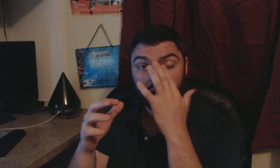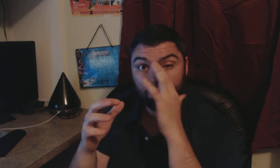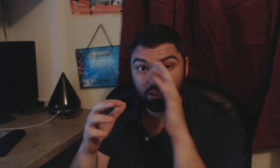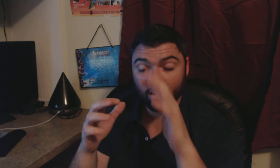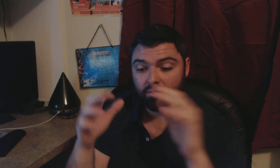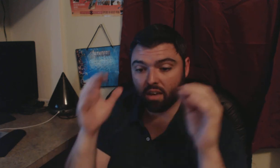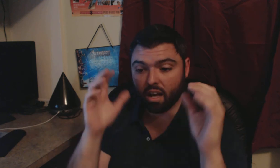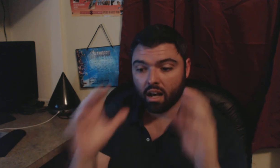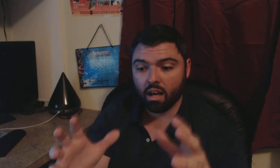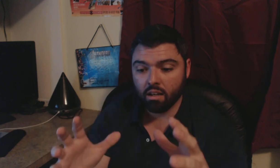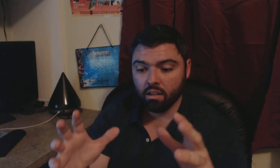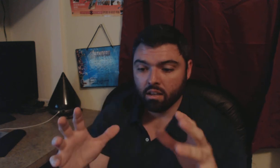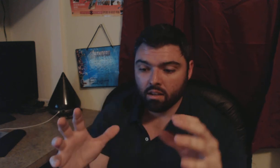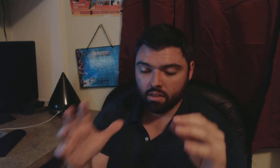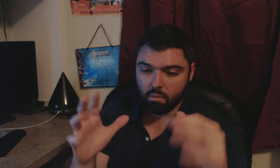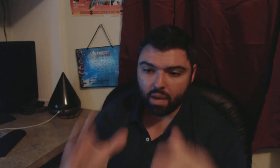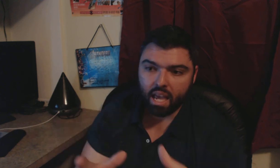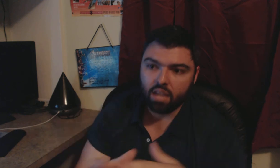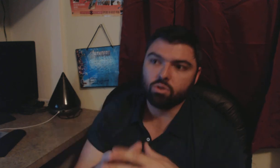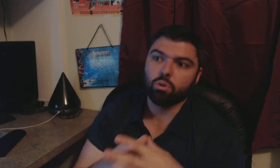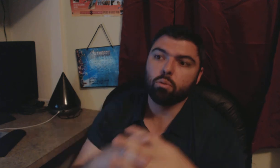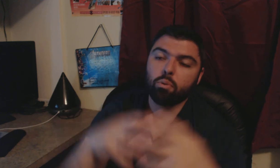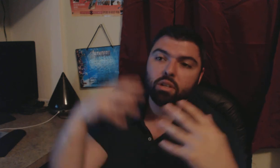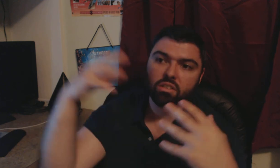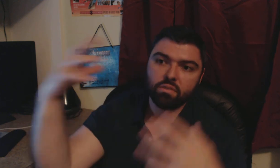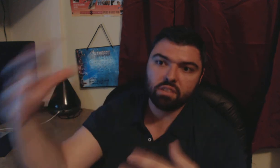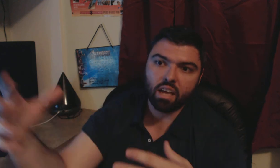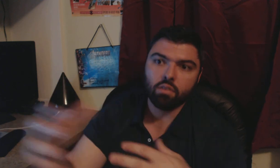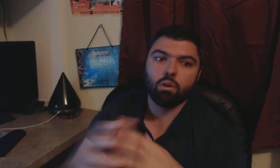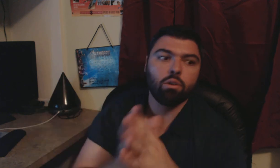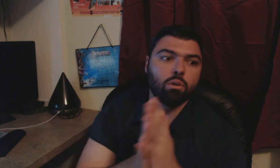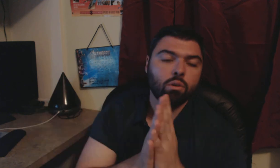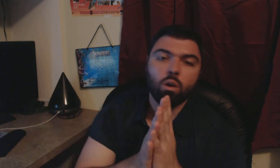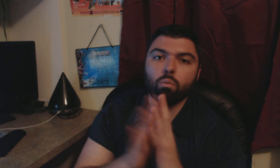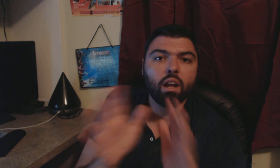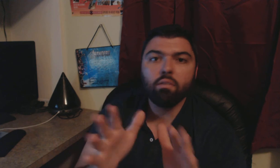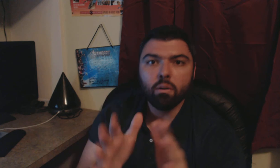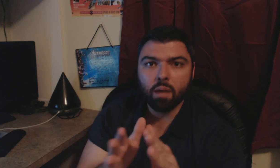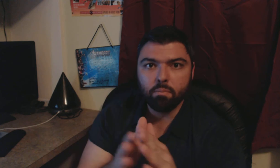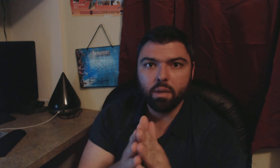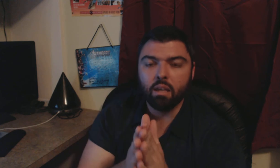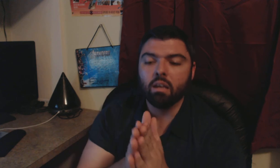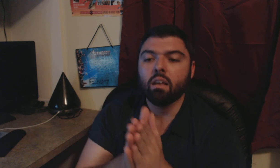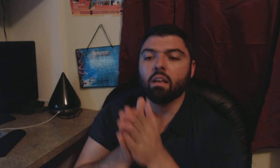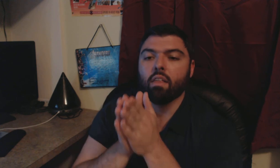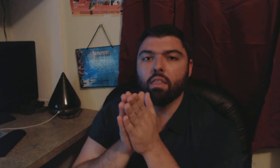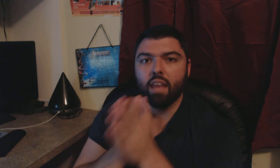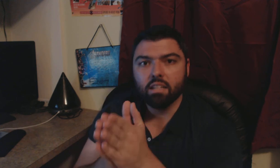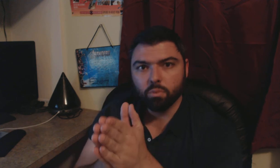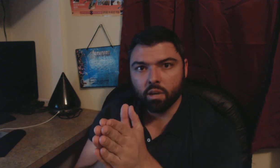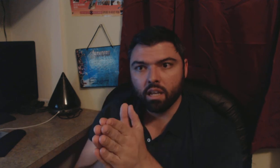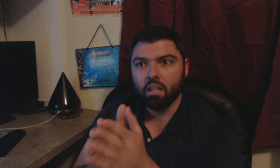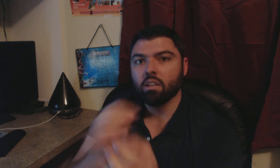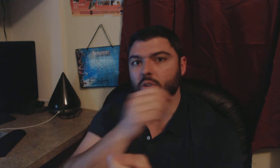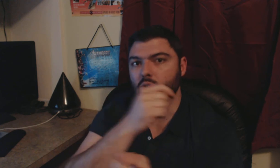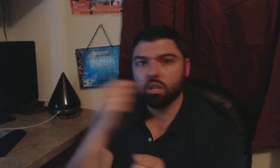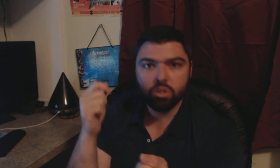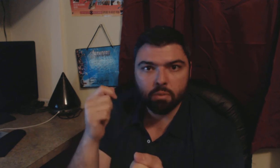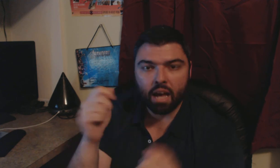putting stuff on the page or you're putting stuff together or your whatever it might be that's when you shut your